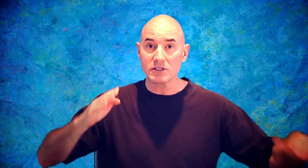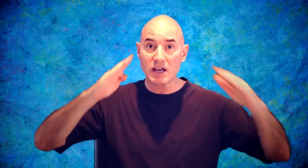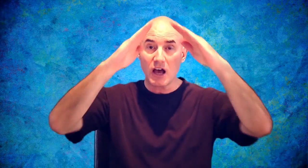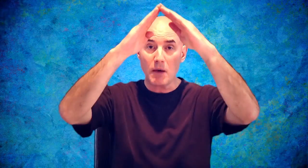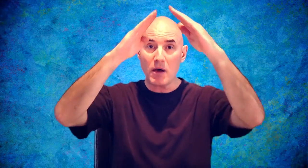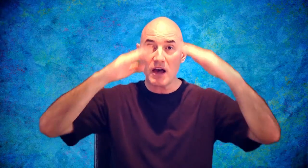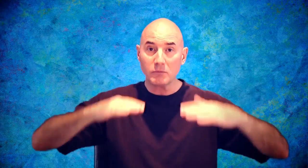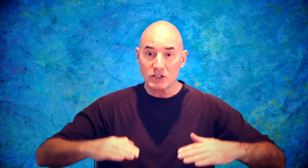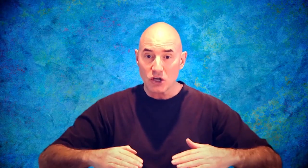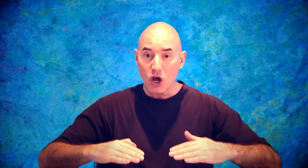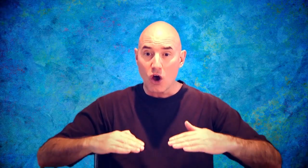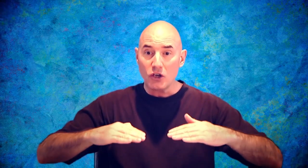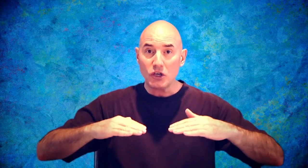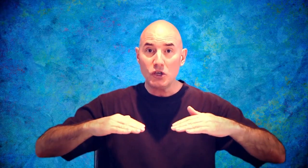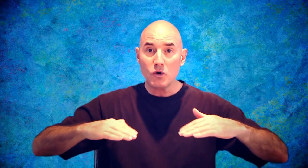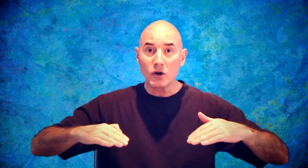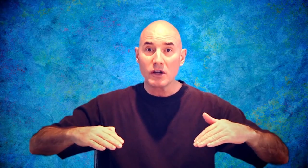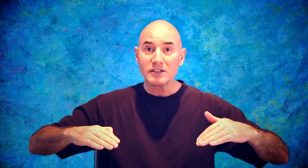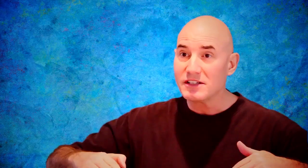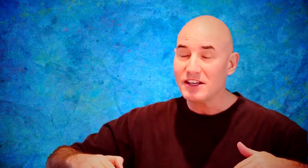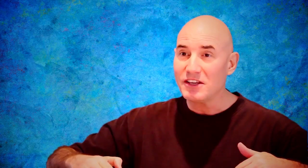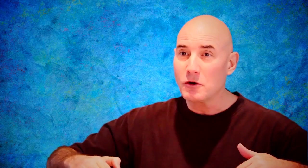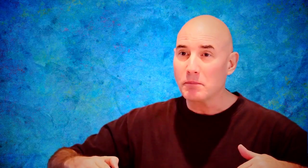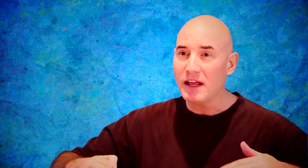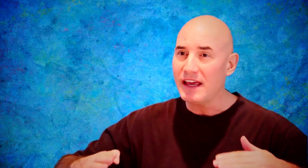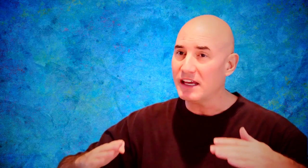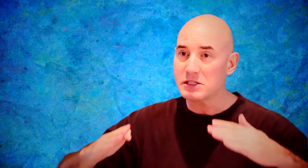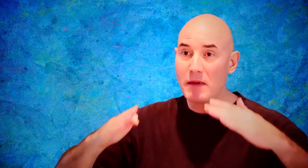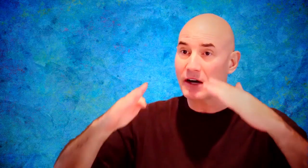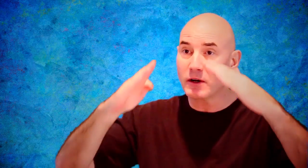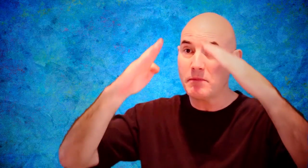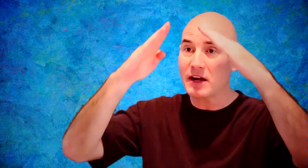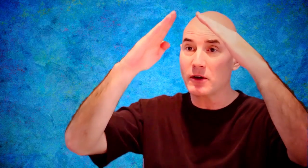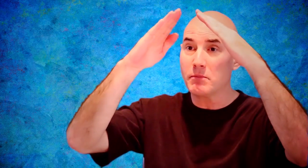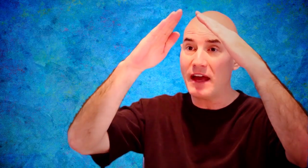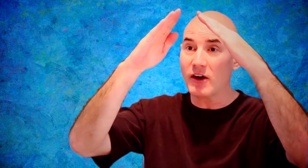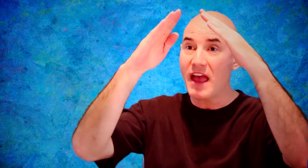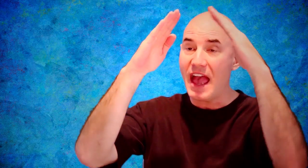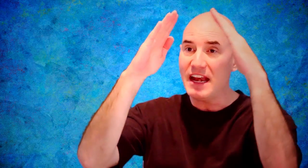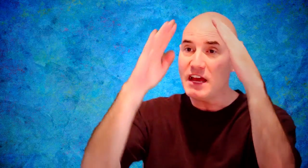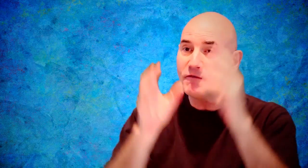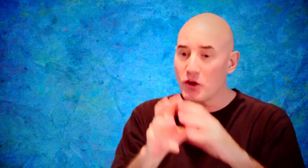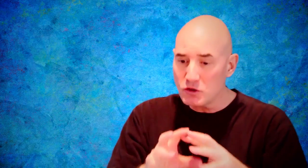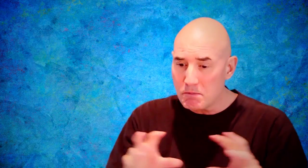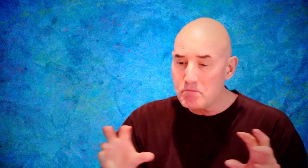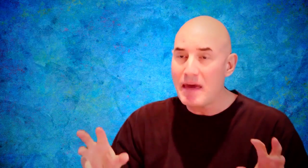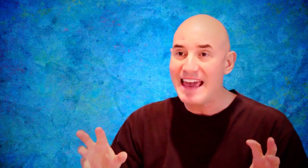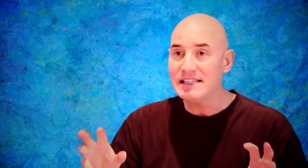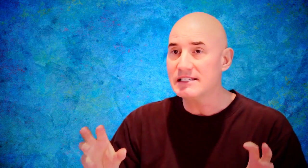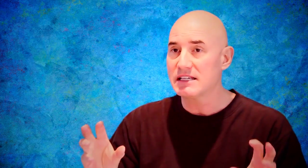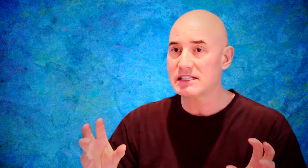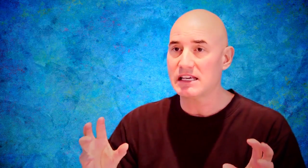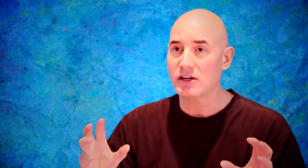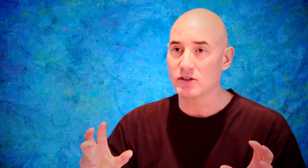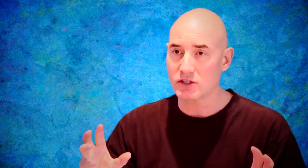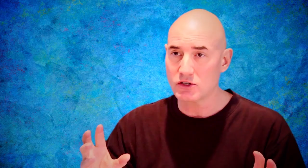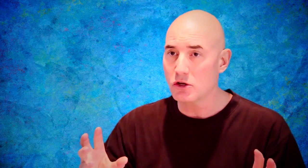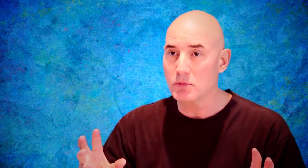upon which your playing gets better, and better, and better. And if those base skills are super